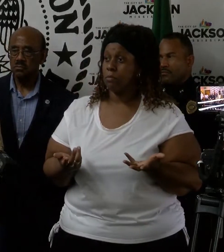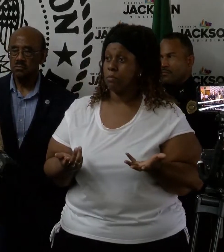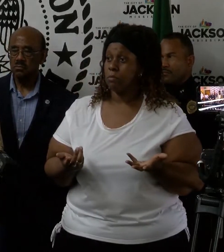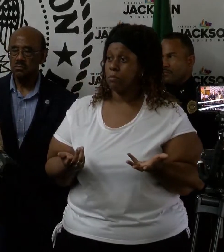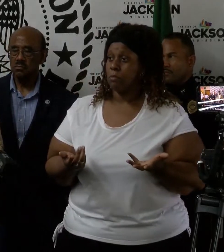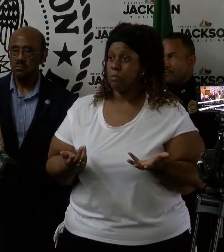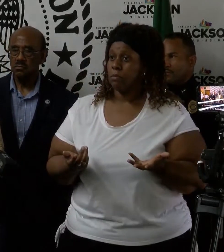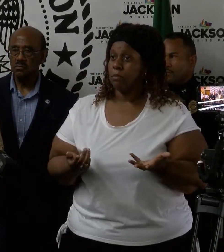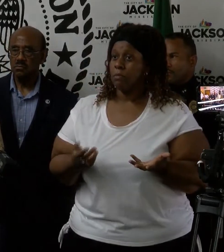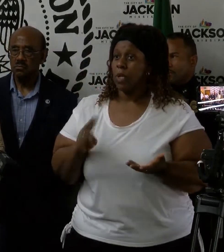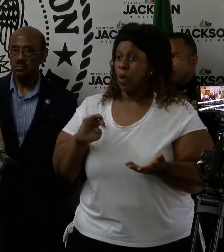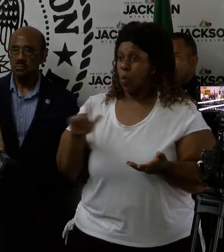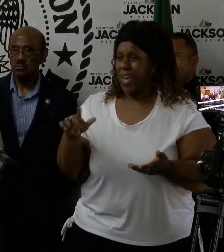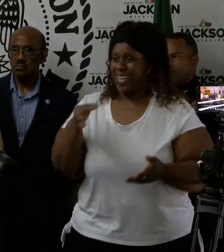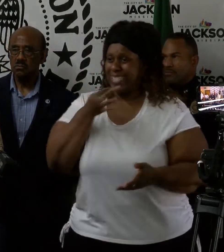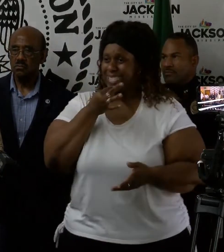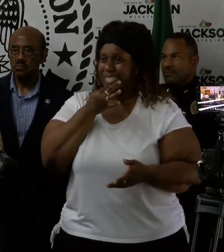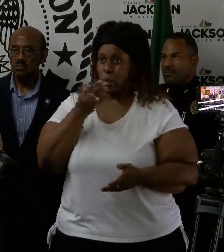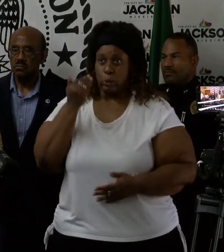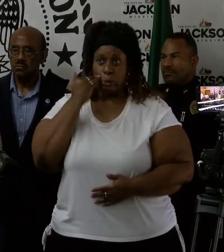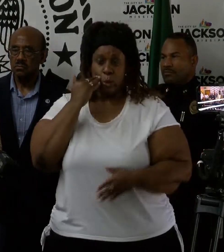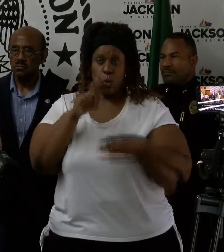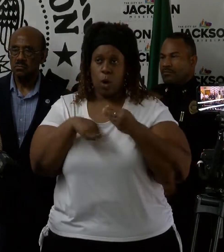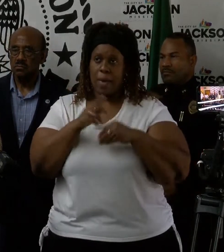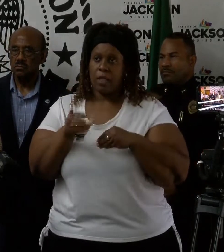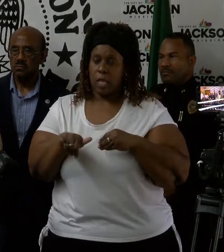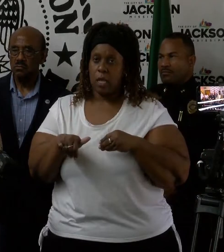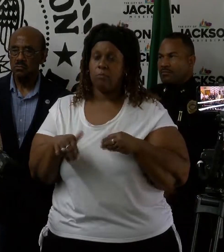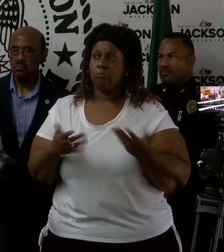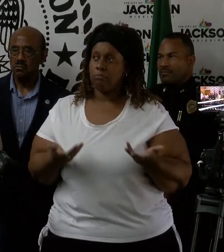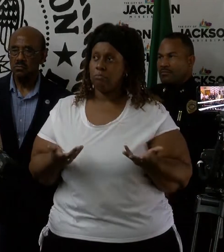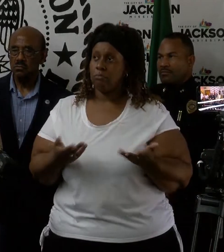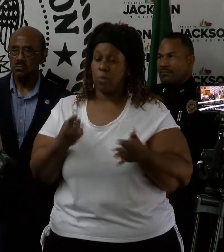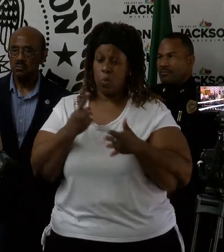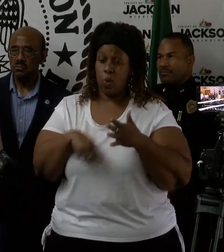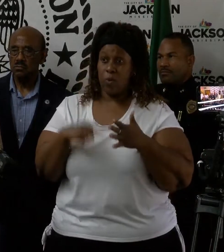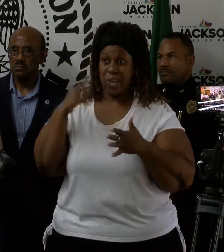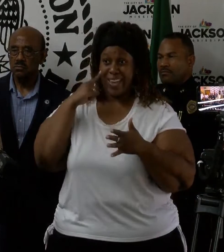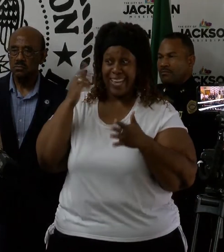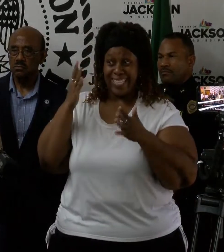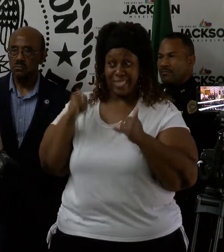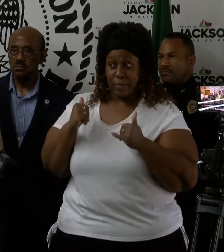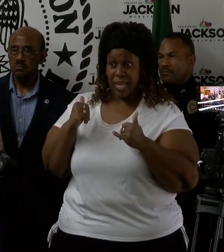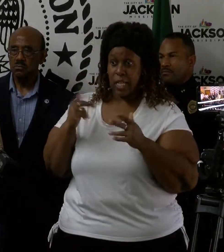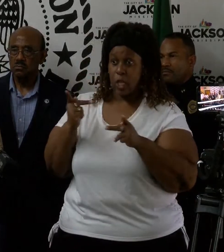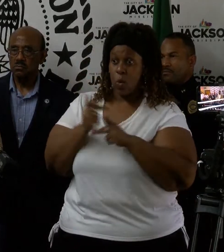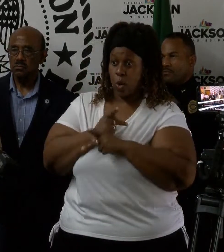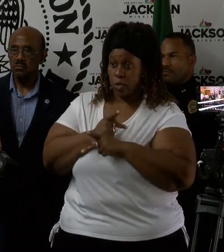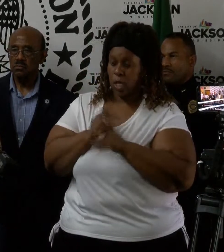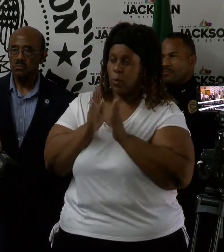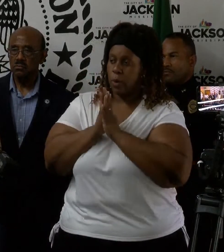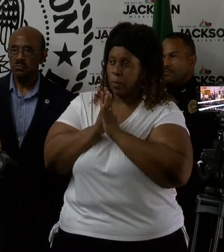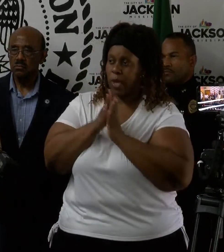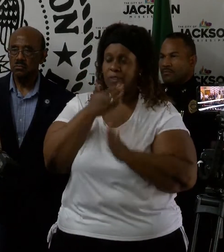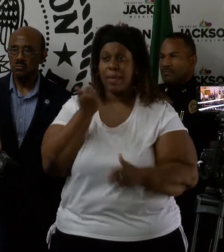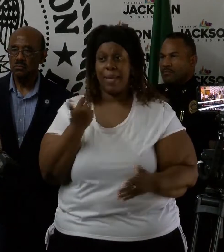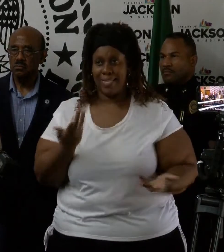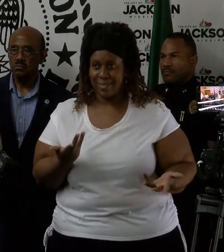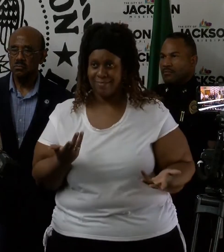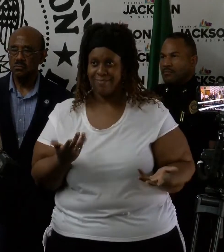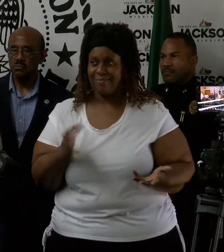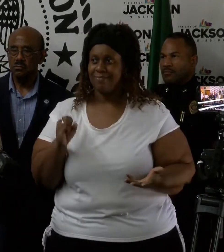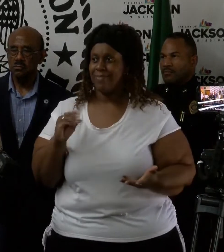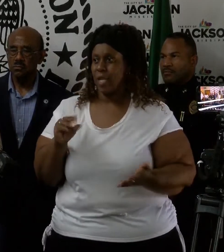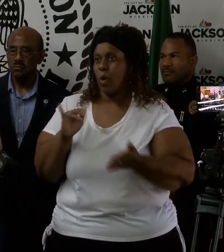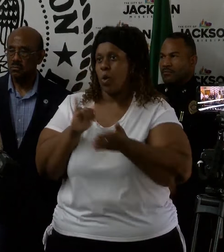Well, it's a little soon to know. You know, what we are is expecting the worst, you know, and praying for the best. And